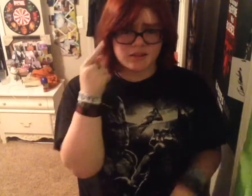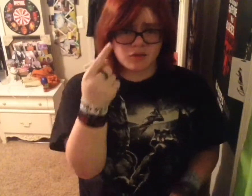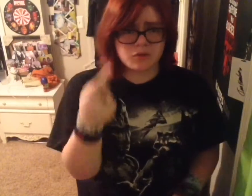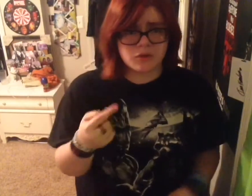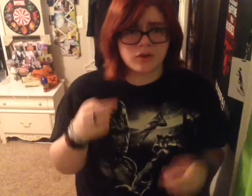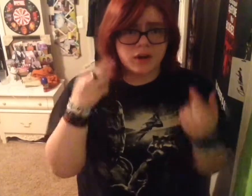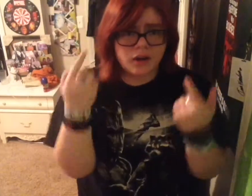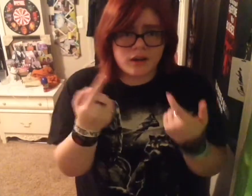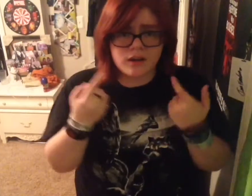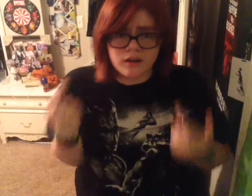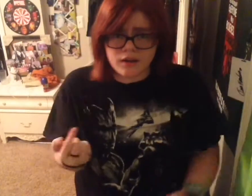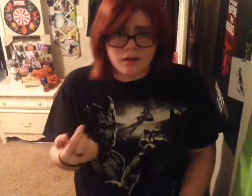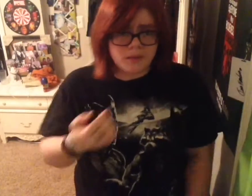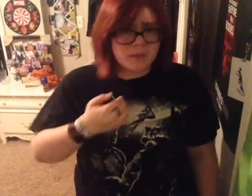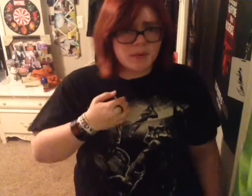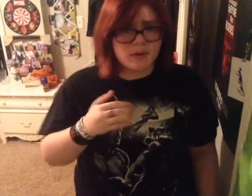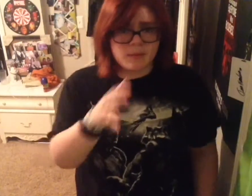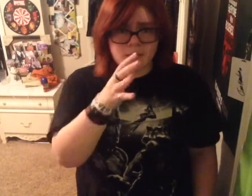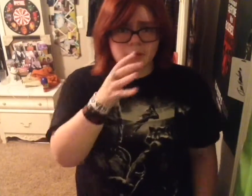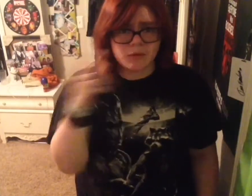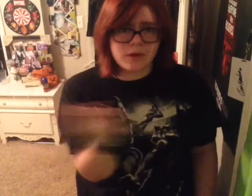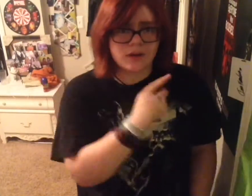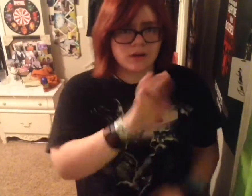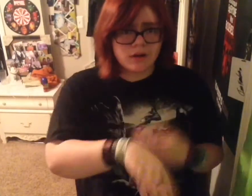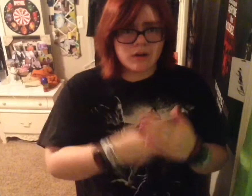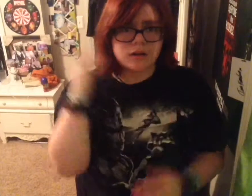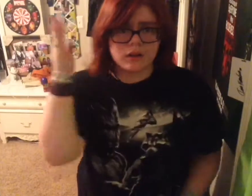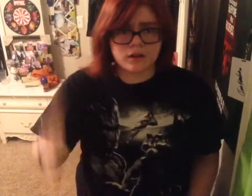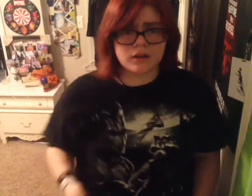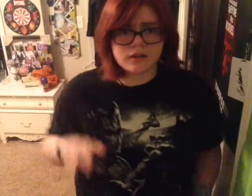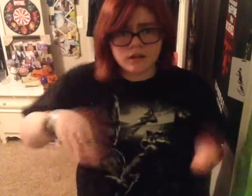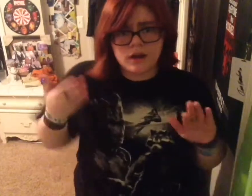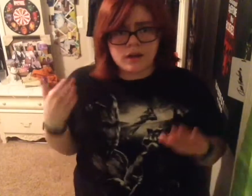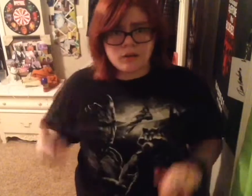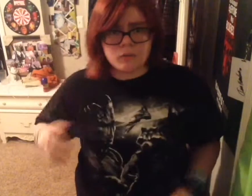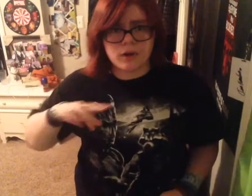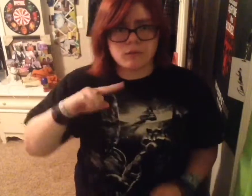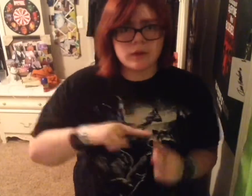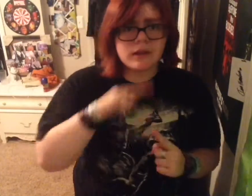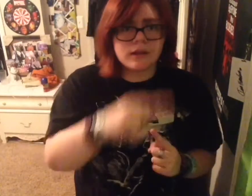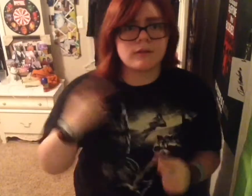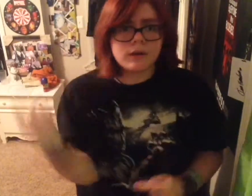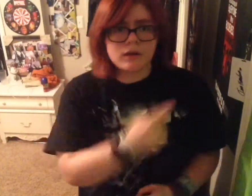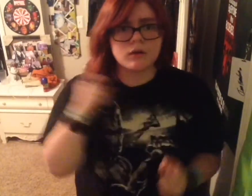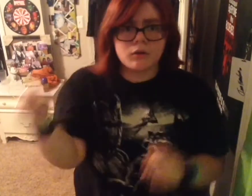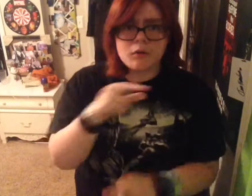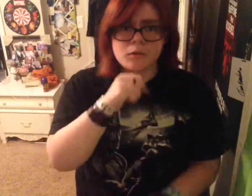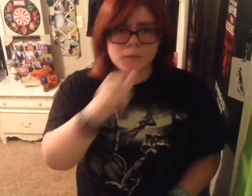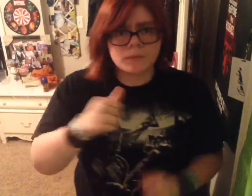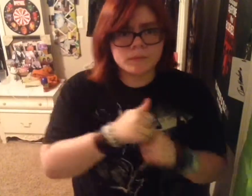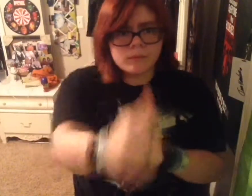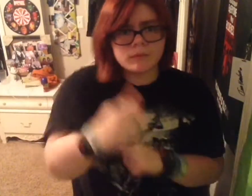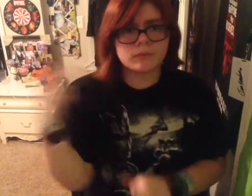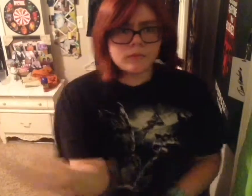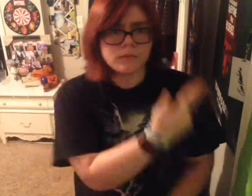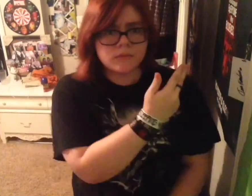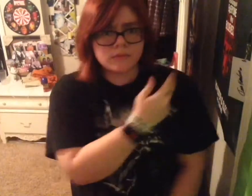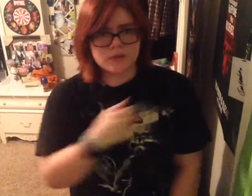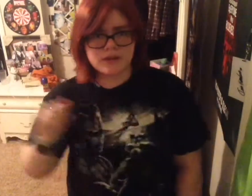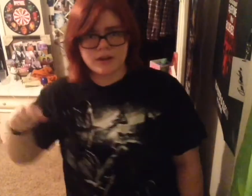you cry My, my, we're all gonna die When we could all be the ones, yeah